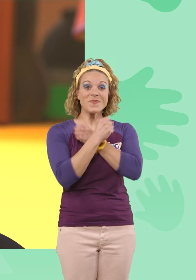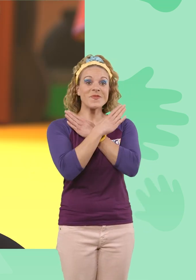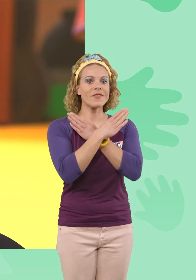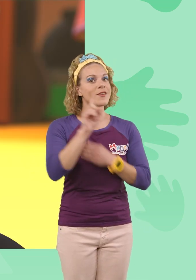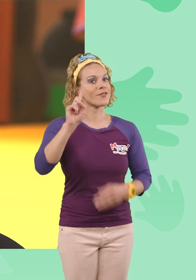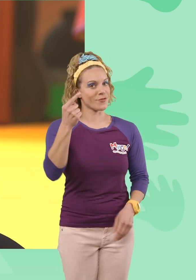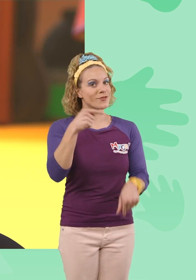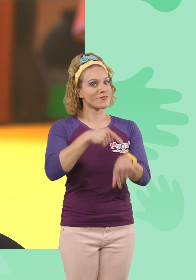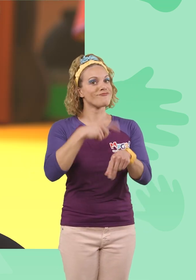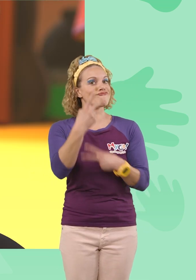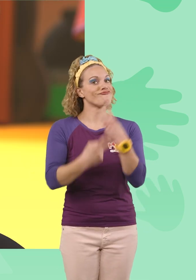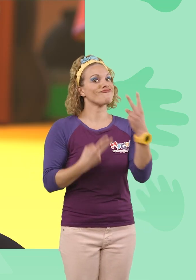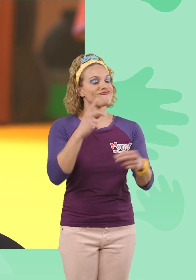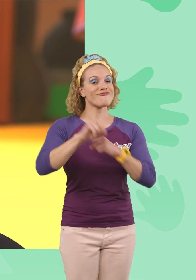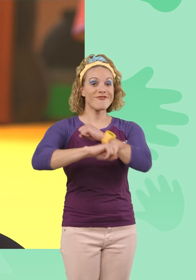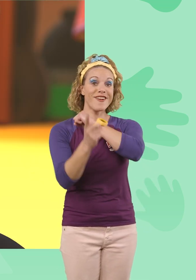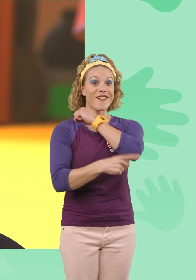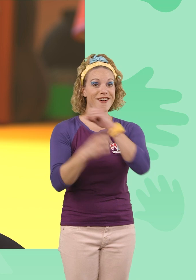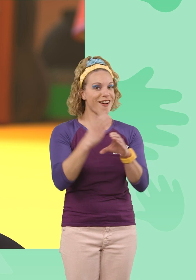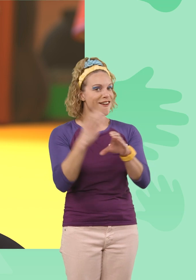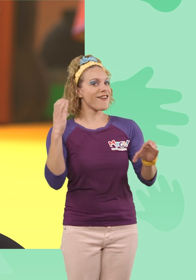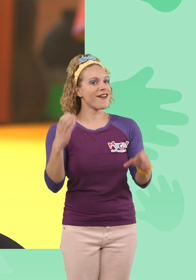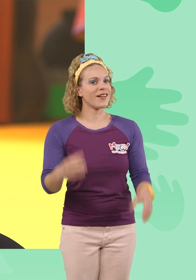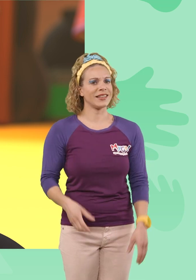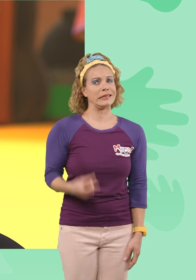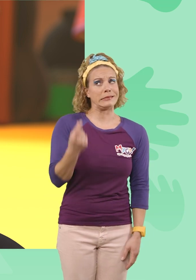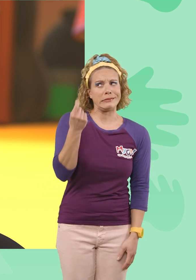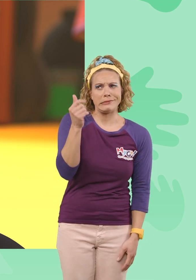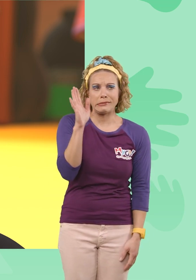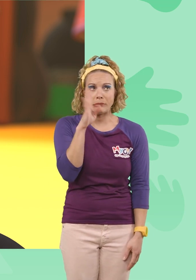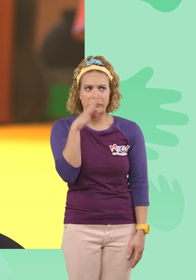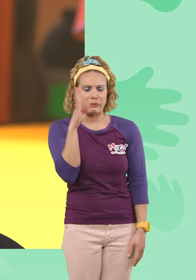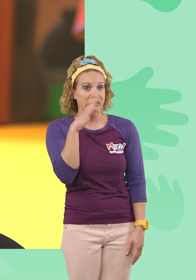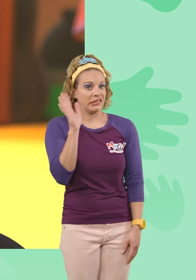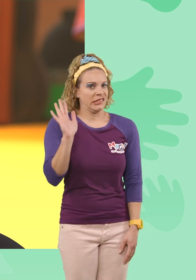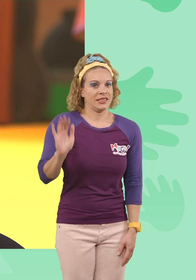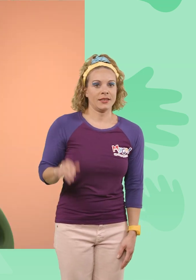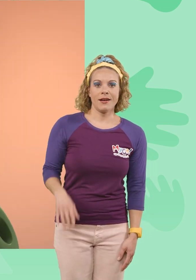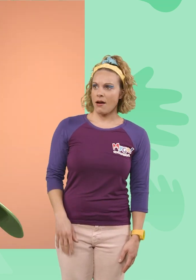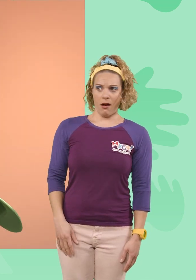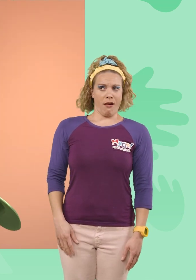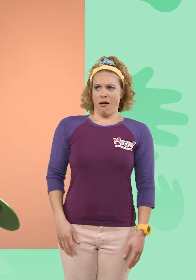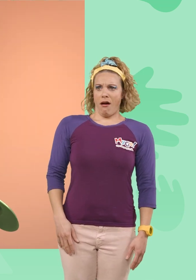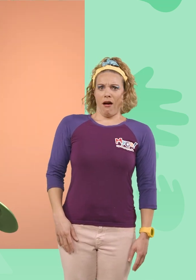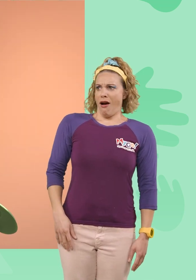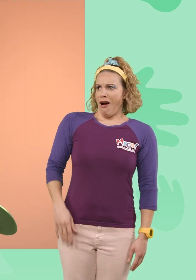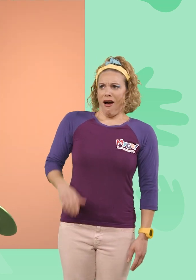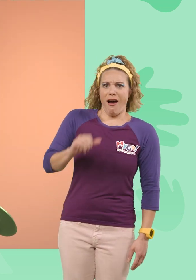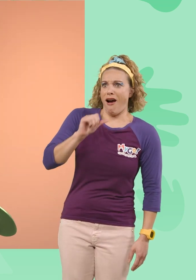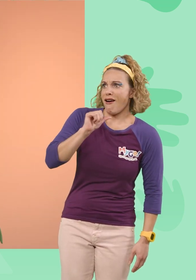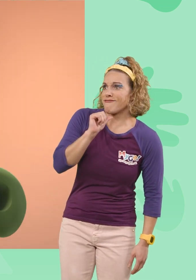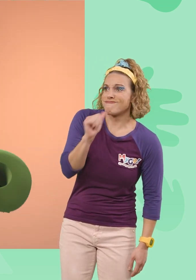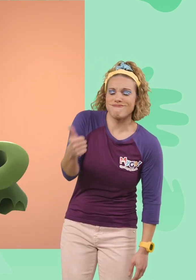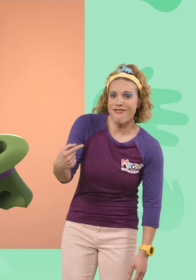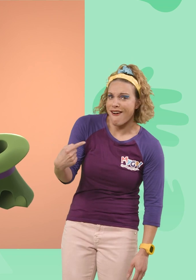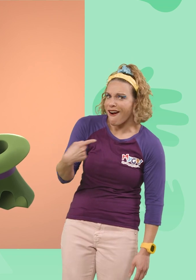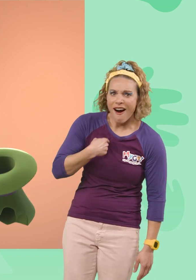This is my first visit to a garbage truck! A little stinky, huh? Ooh! Not for me!